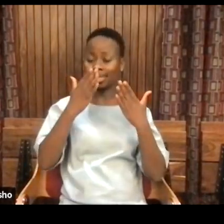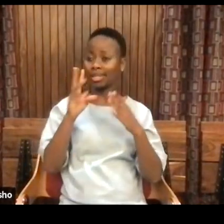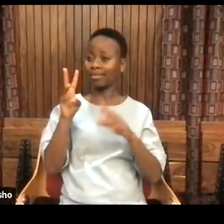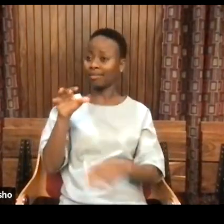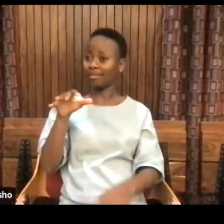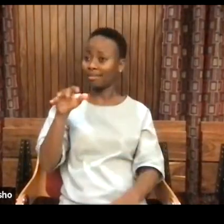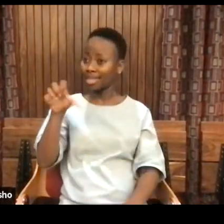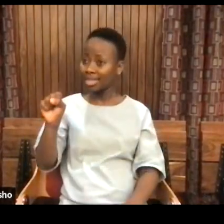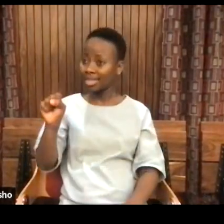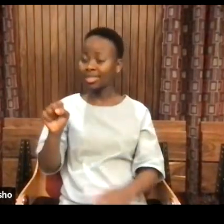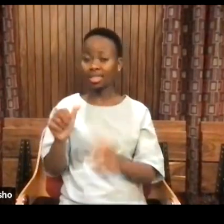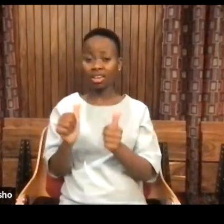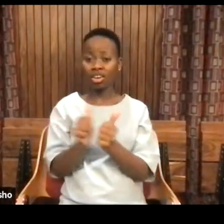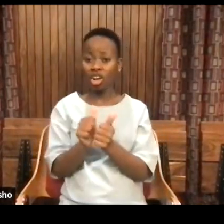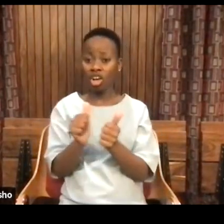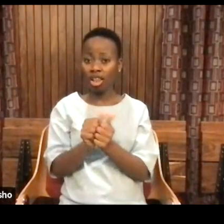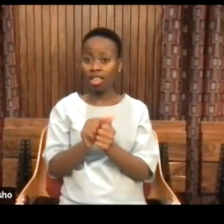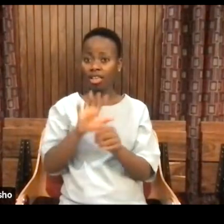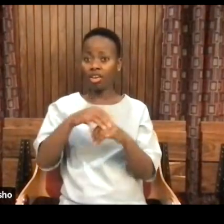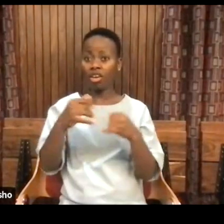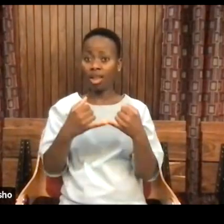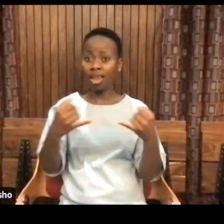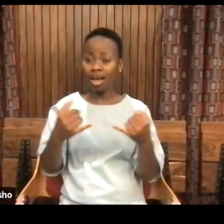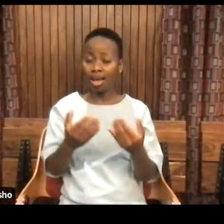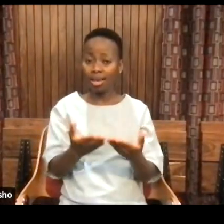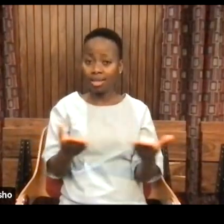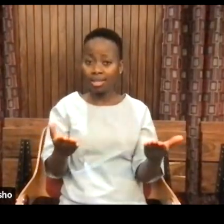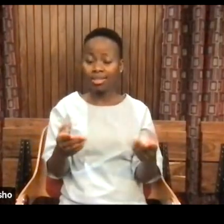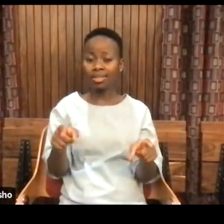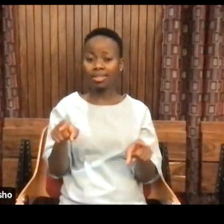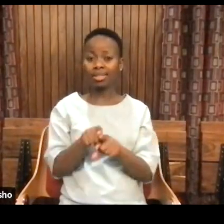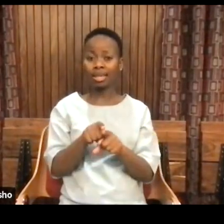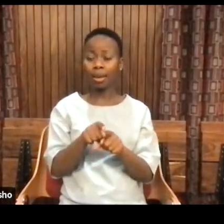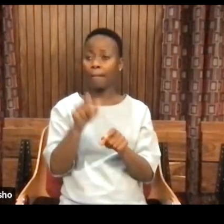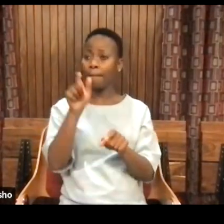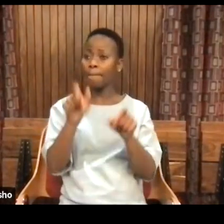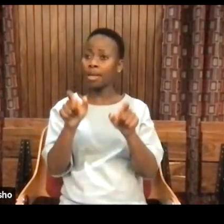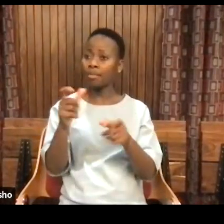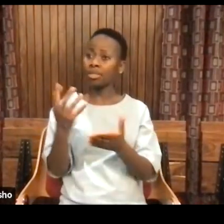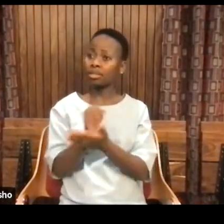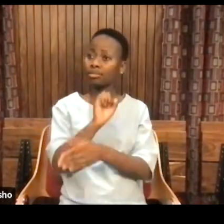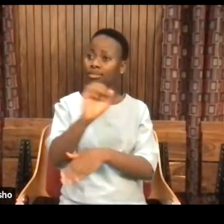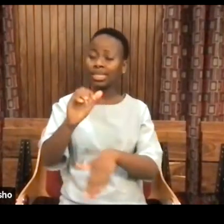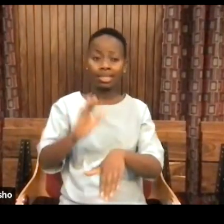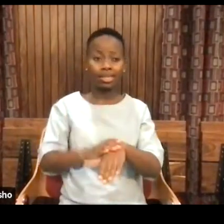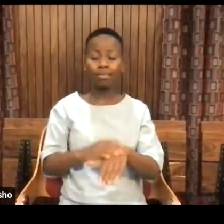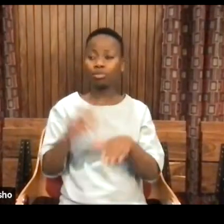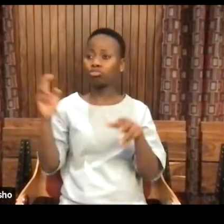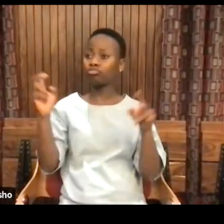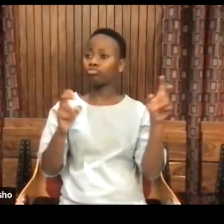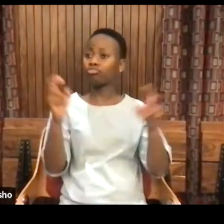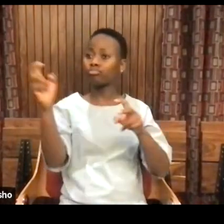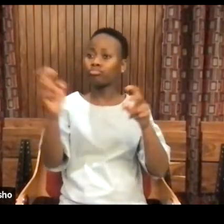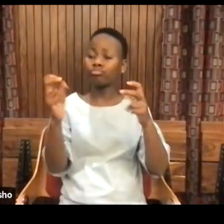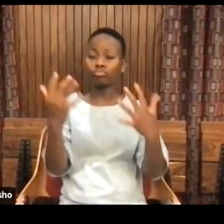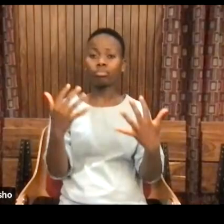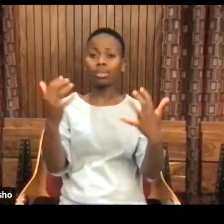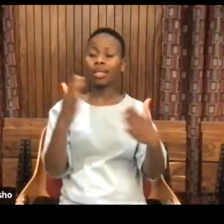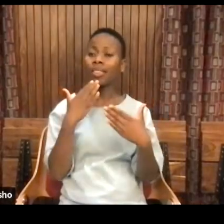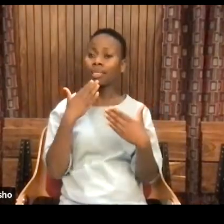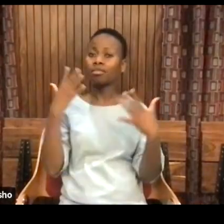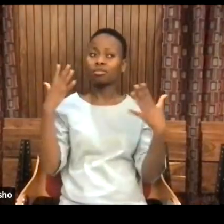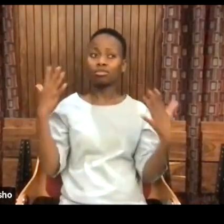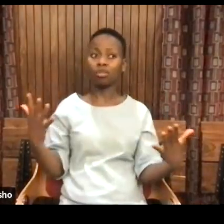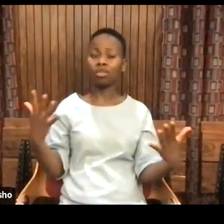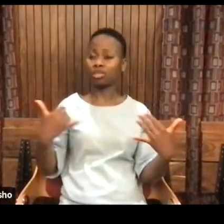all the colleagues that have joined us online and those that took time to come in their presence and person. Thank you